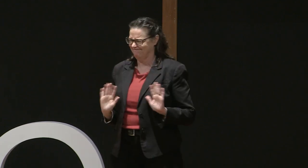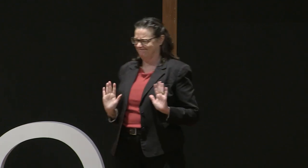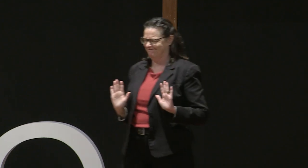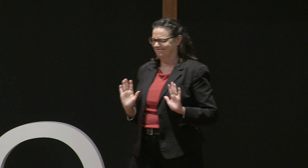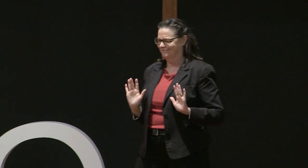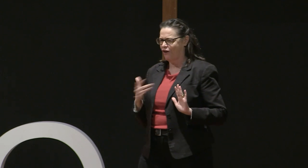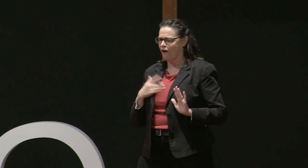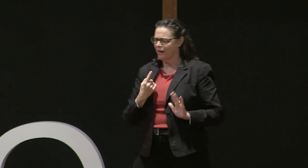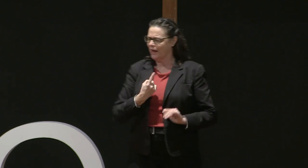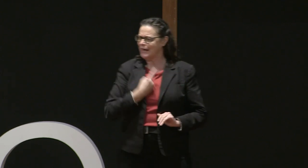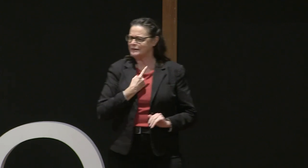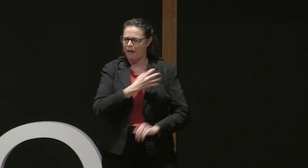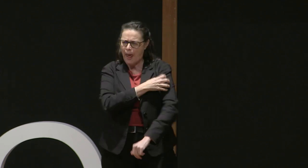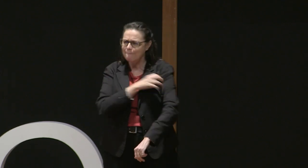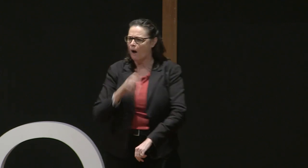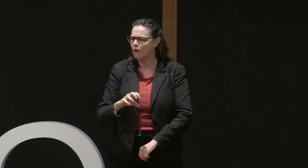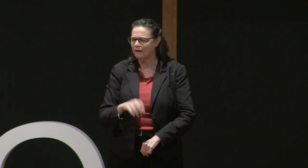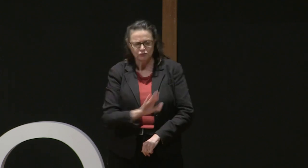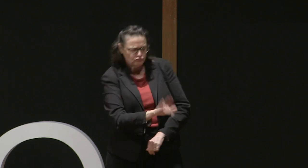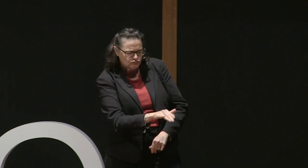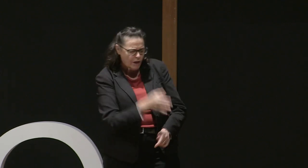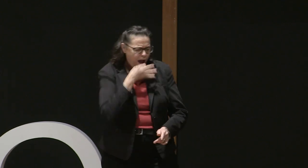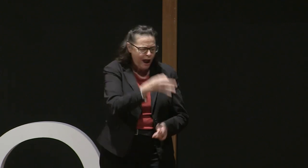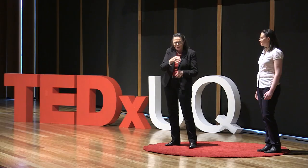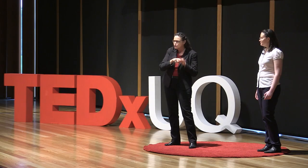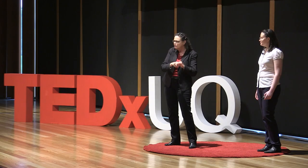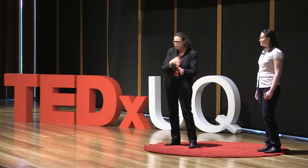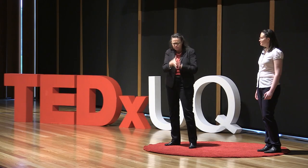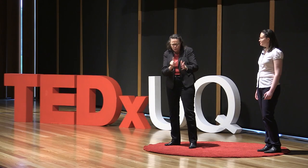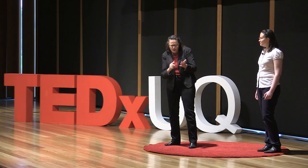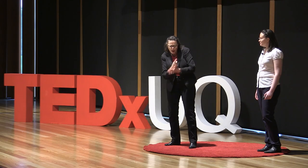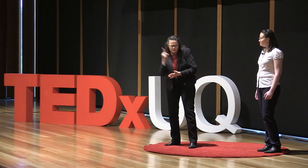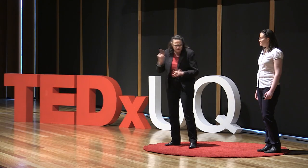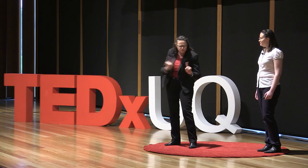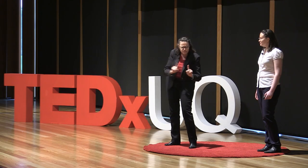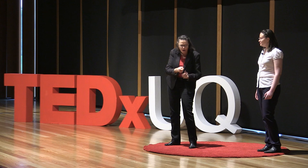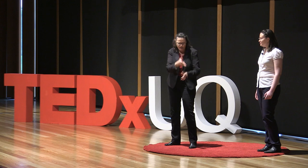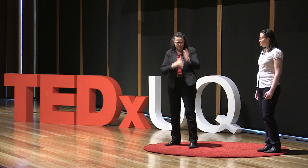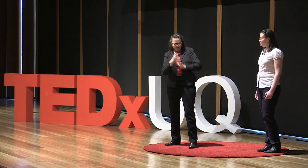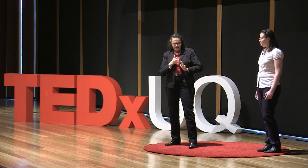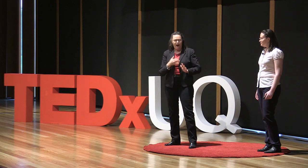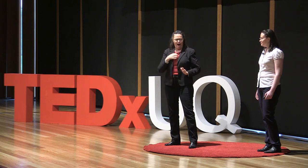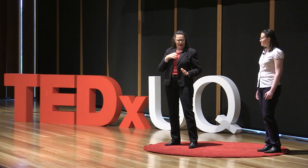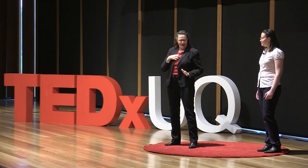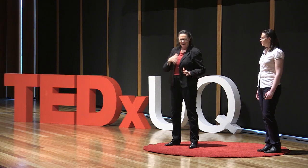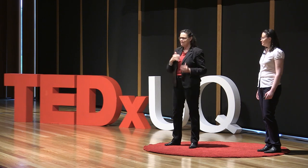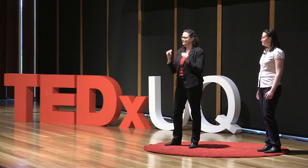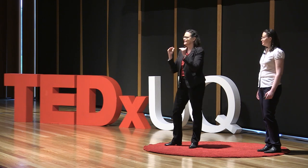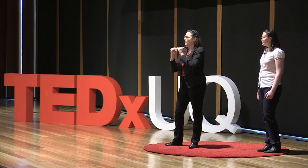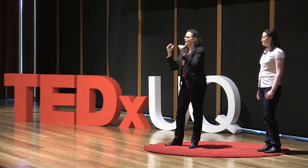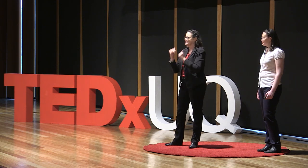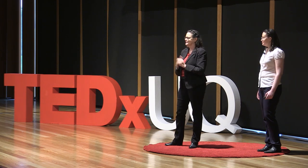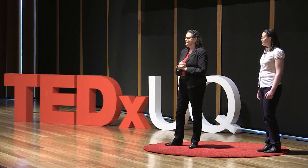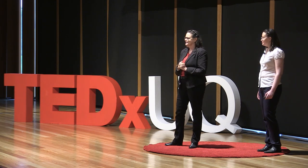on asking other people for information and to know what's happening. We want to be empowered to be able to be independent.